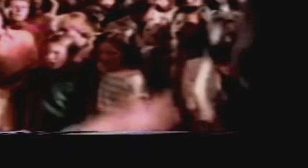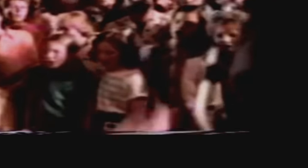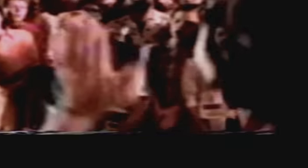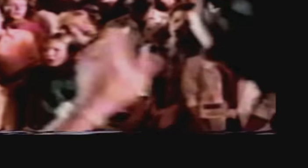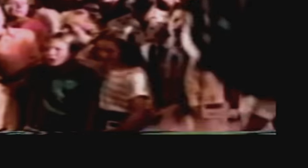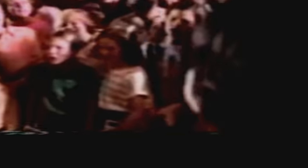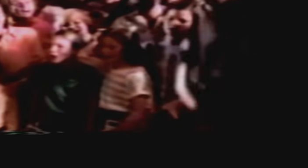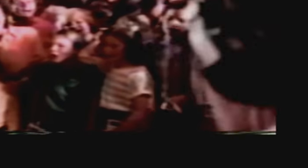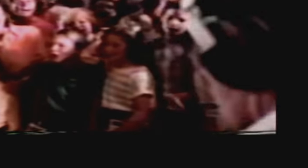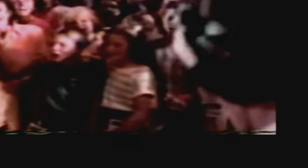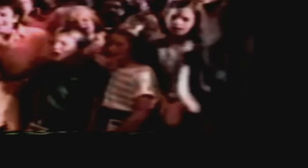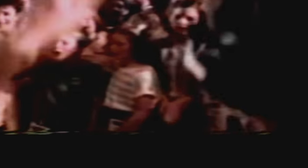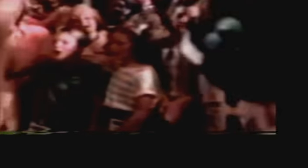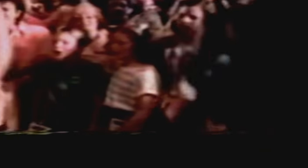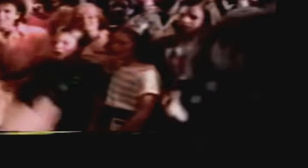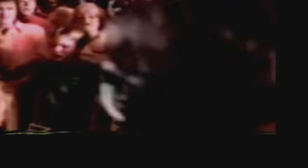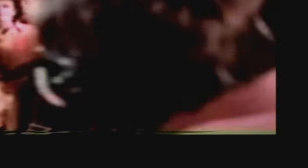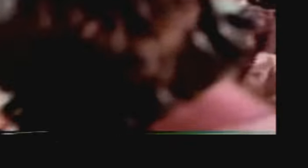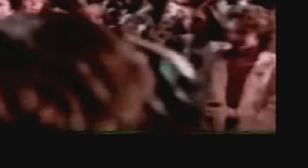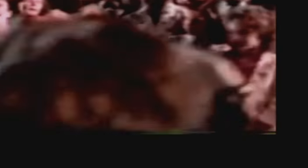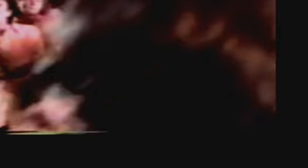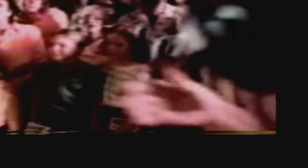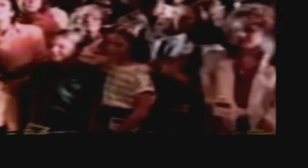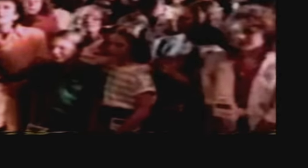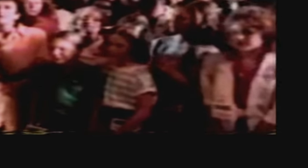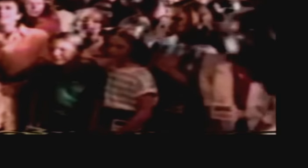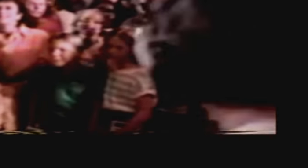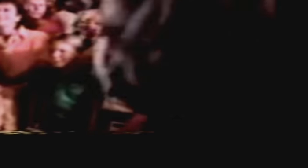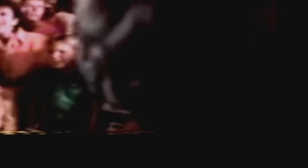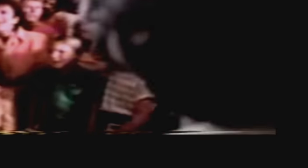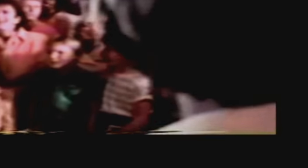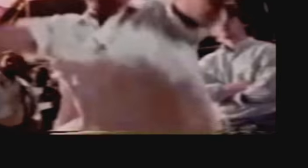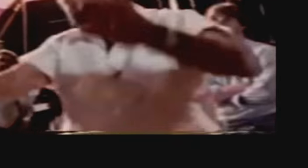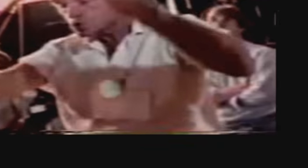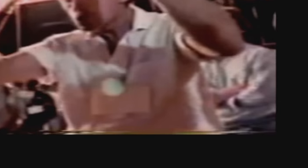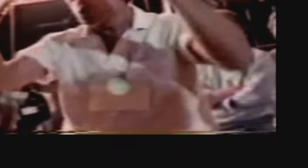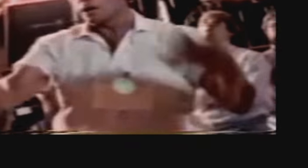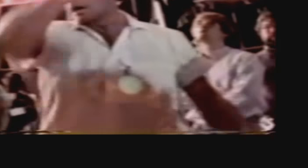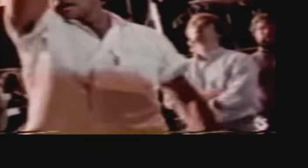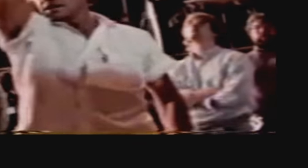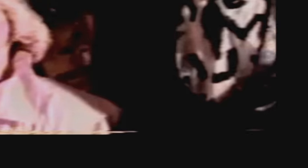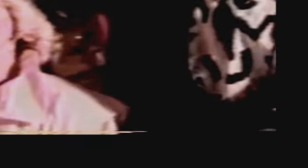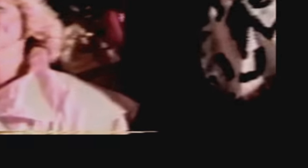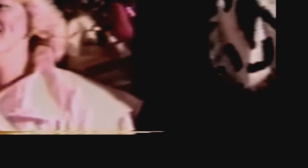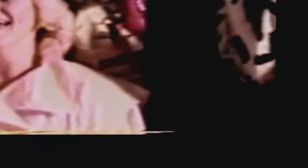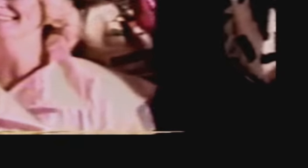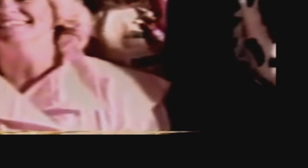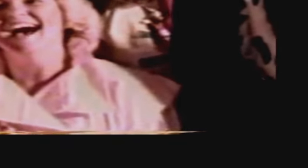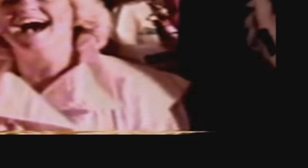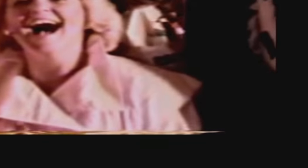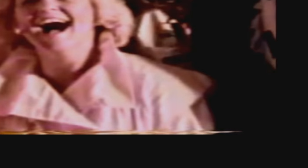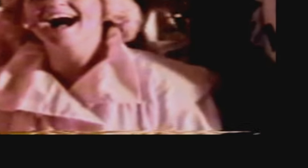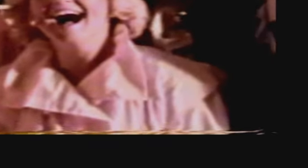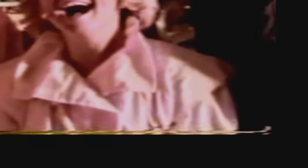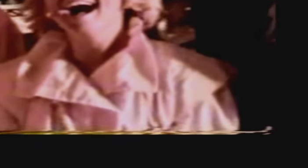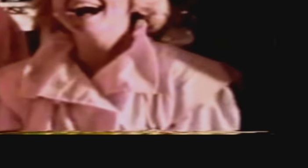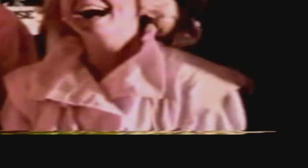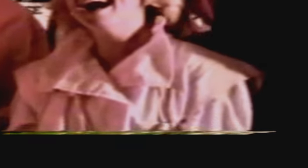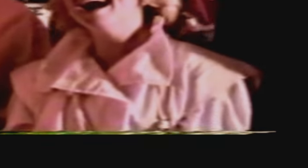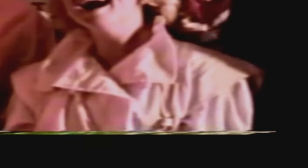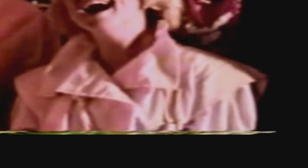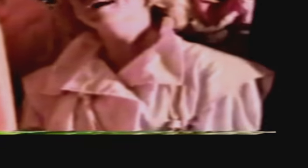Feel what you're alive. It doesn't mean to do something now.